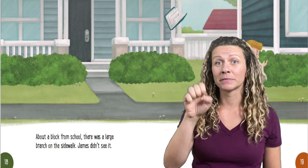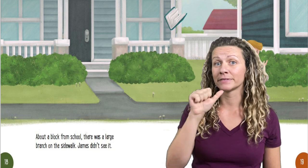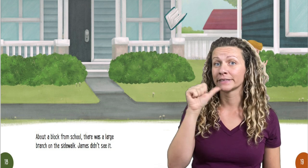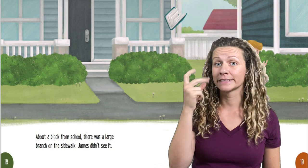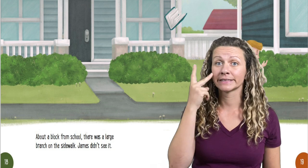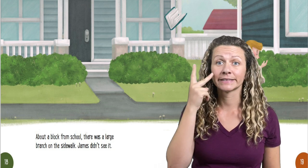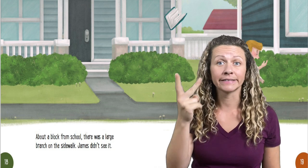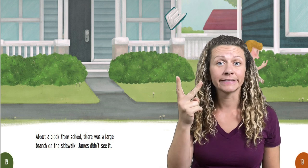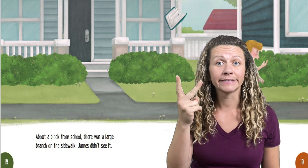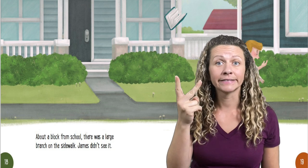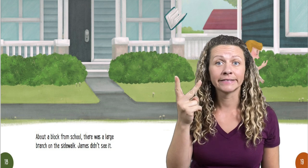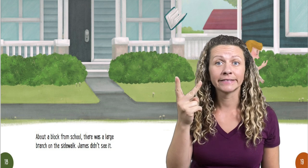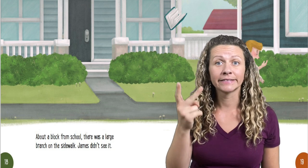James didn't see it.